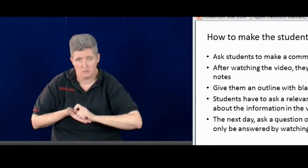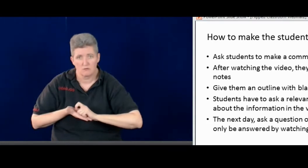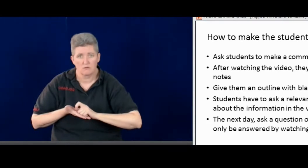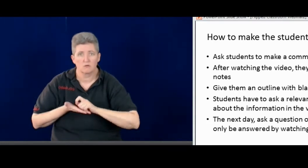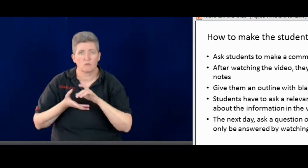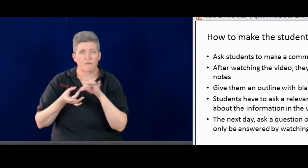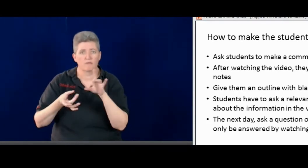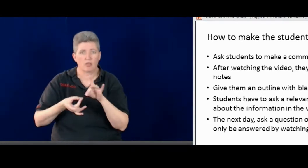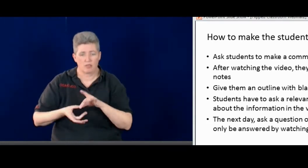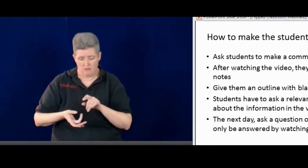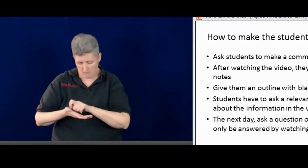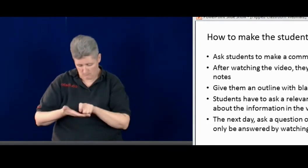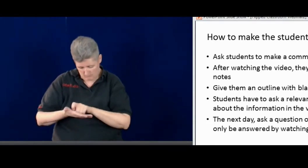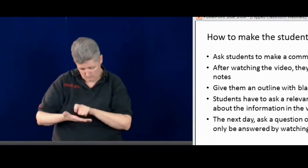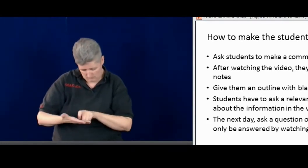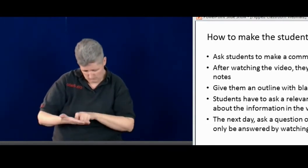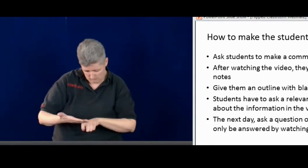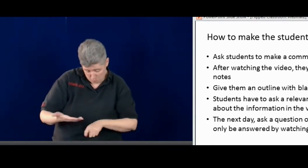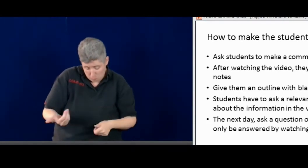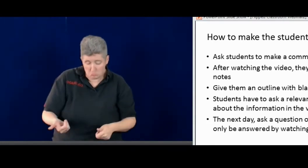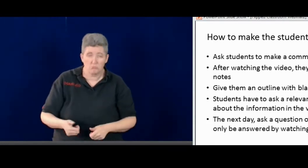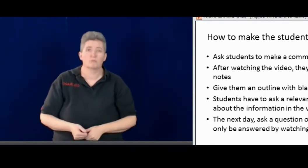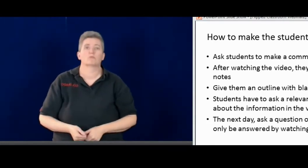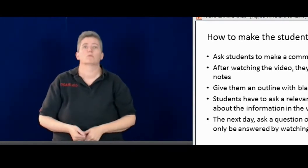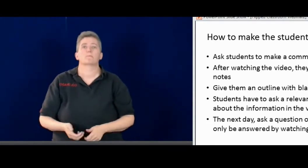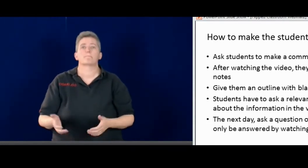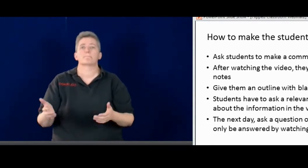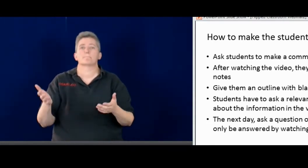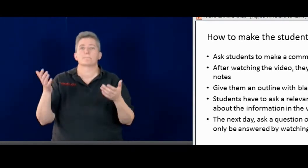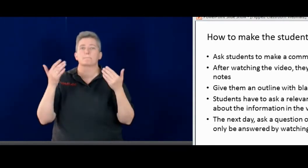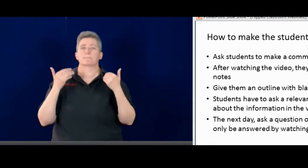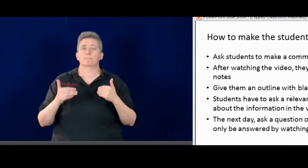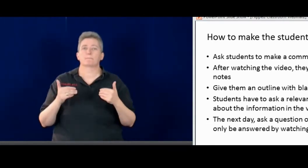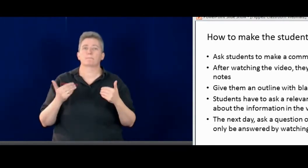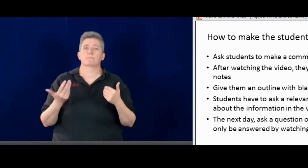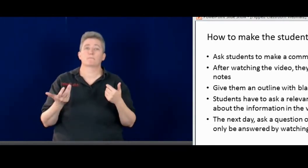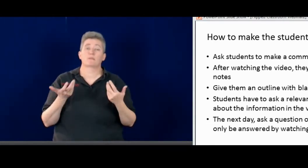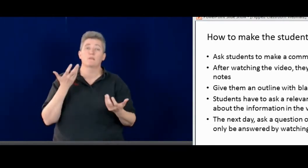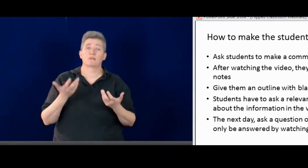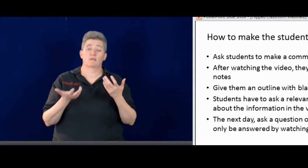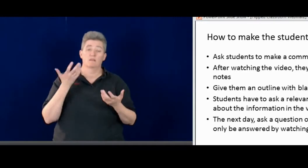the video, they can pause it and fill in the blank once they see the answer on the video.